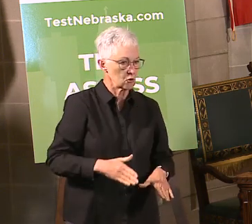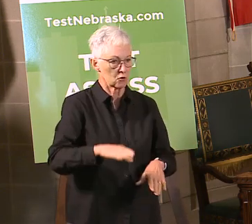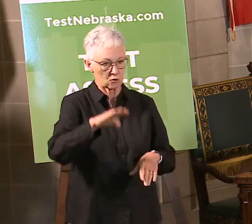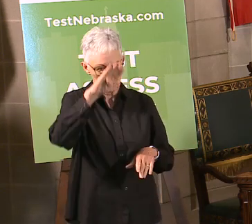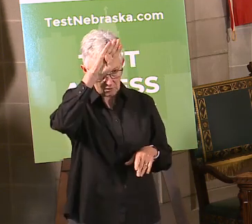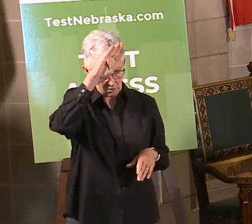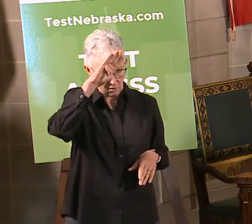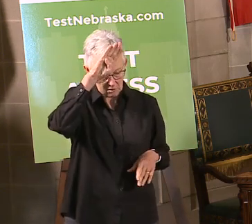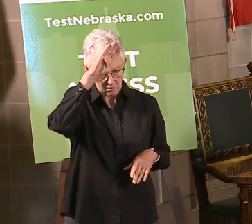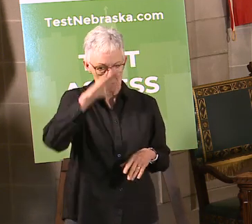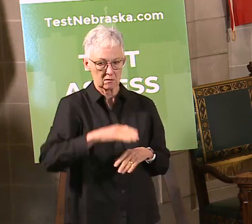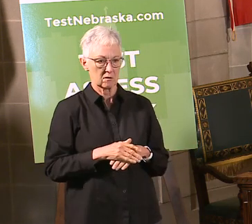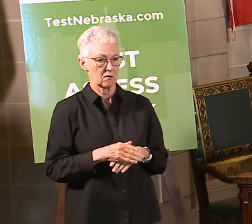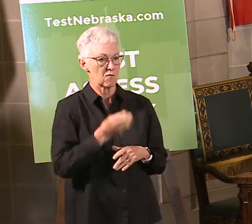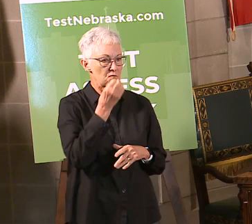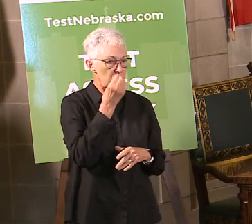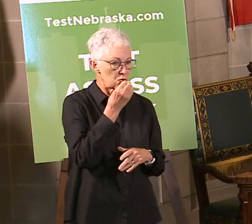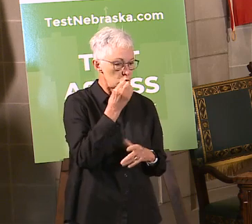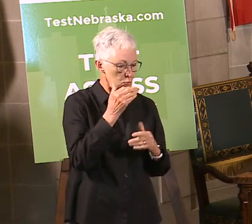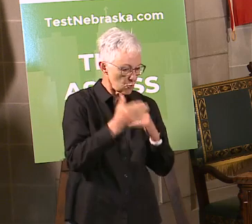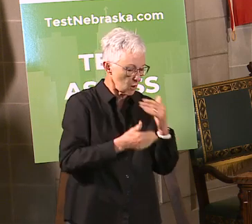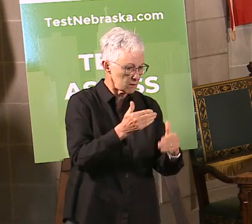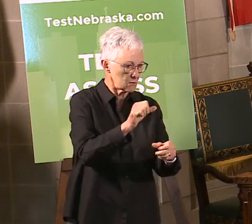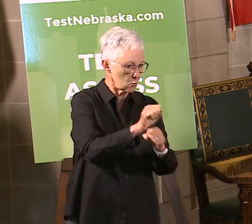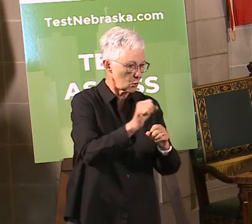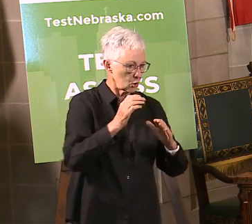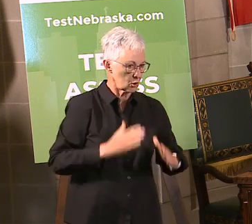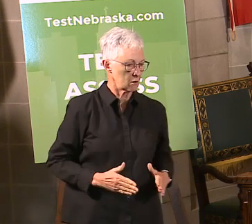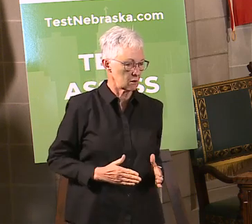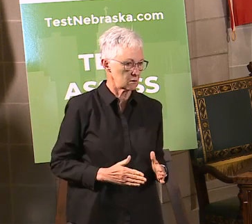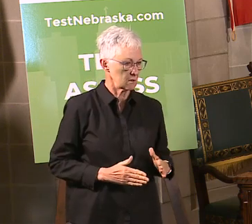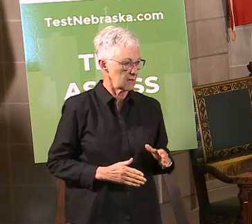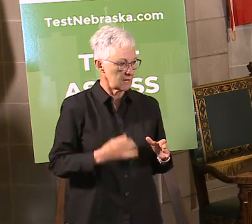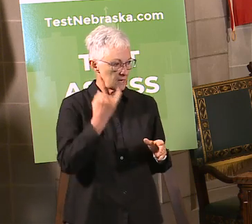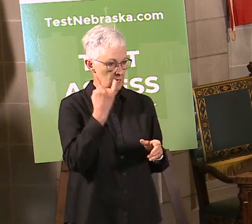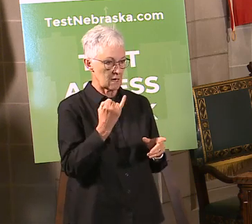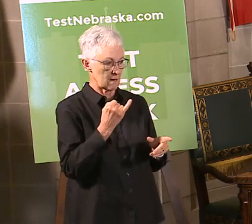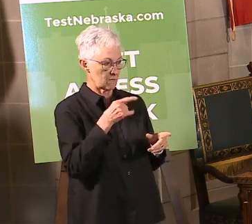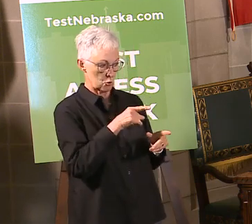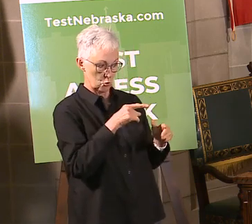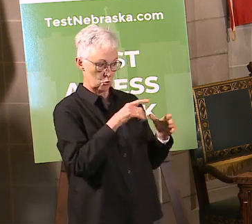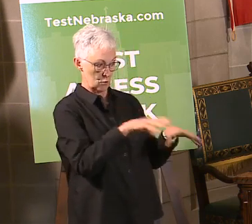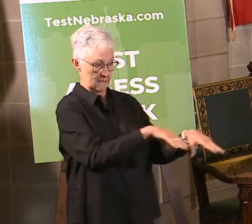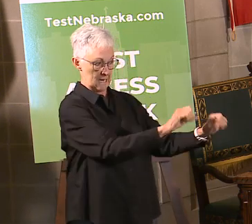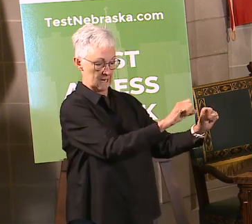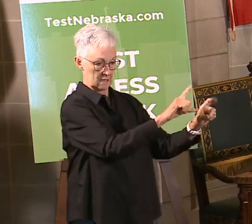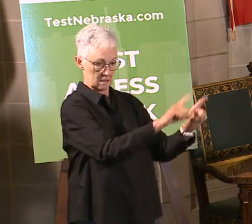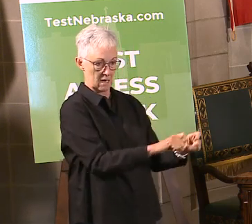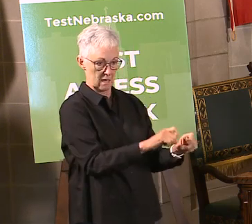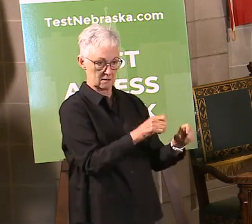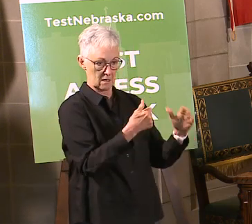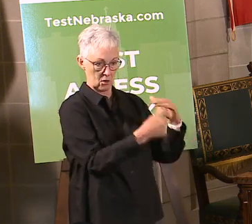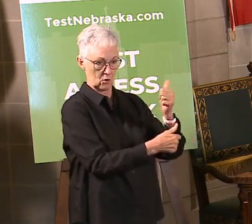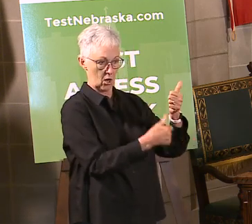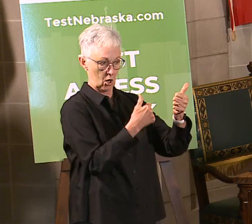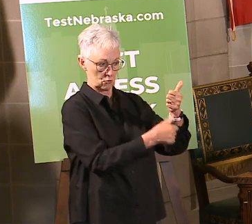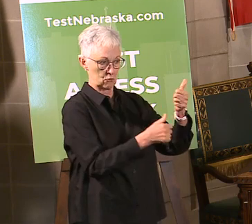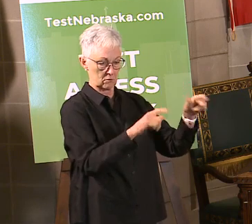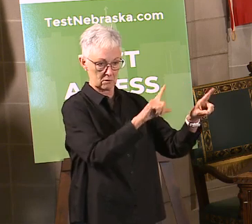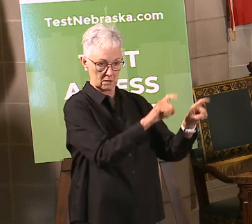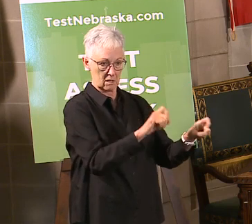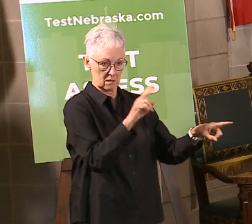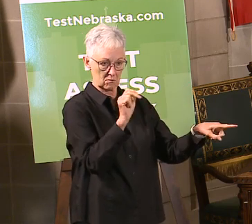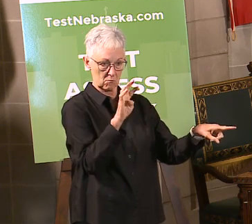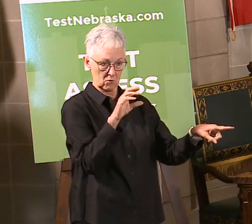But they didn't have to have, you didn't have to be symptomatic to be able to, if you were in that group, you didn't have to be symptomatic to be able to get the test. And now we've